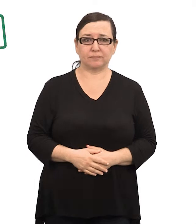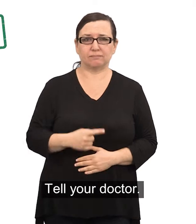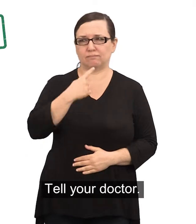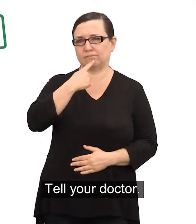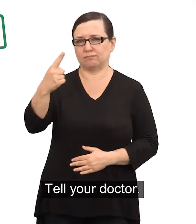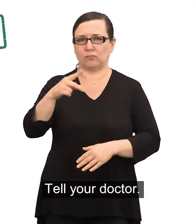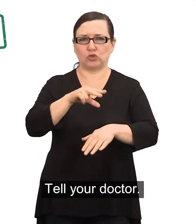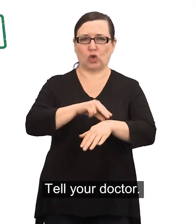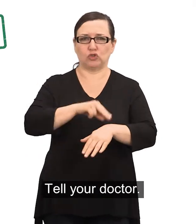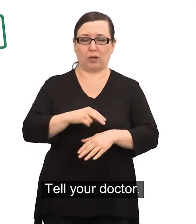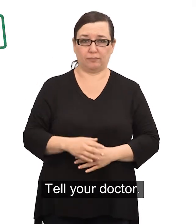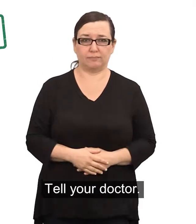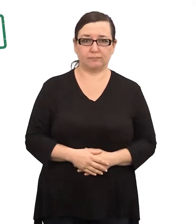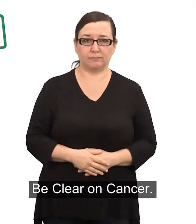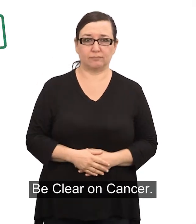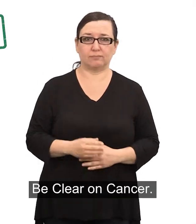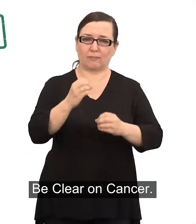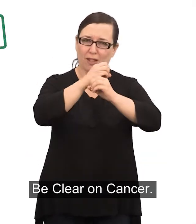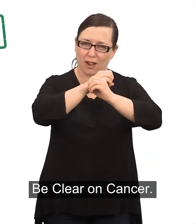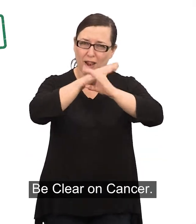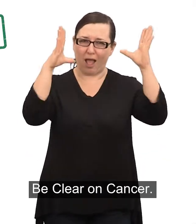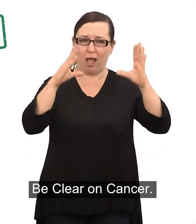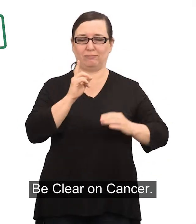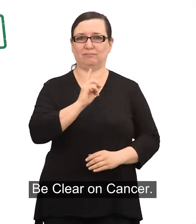Tell your doctor. Be clear on cancer.